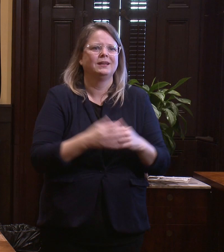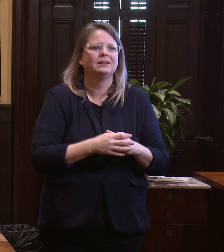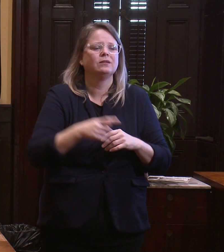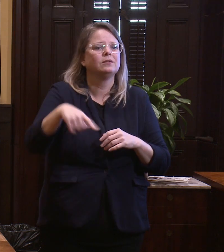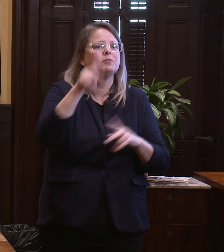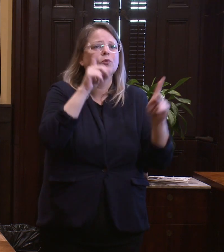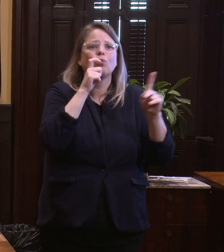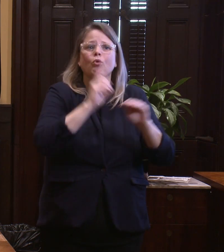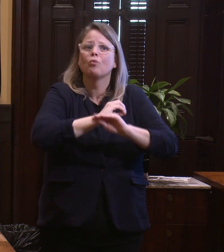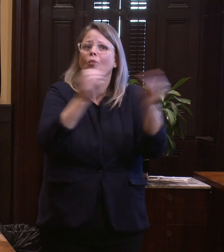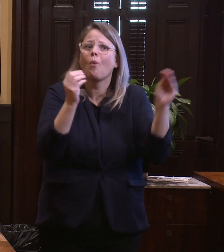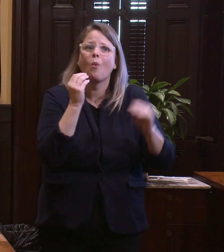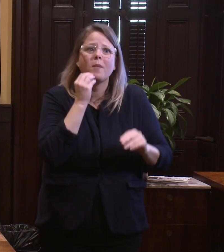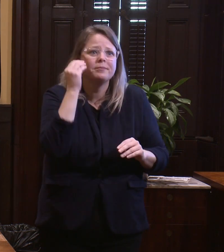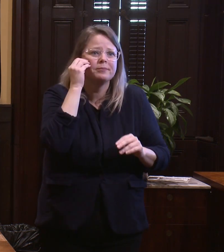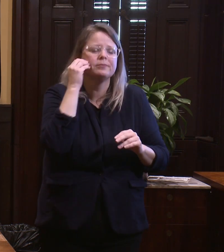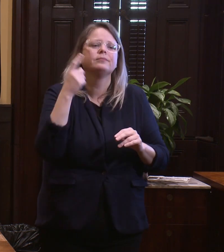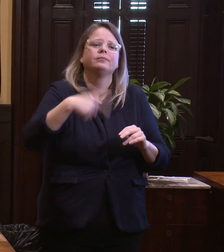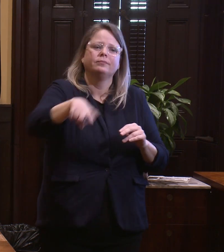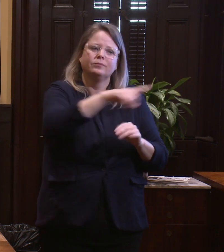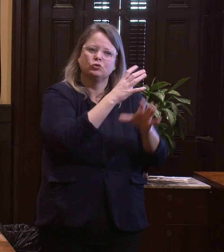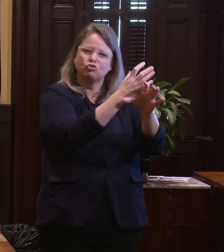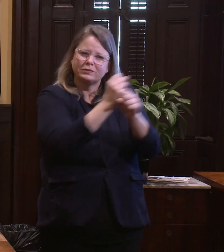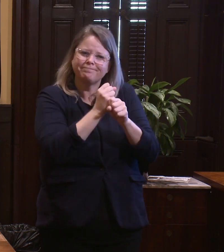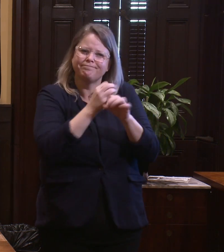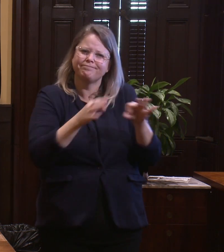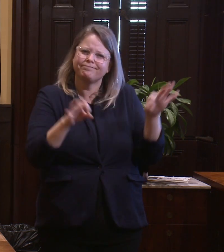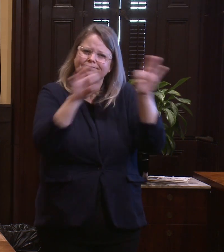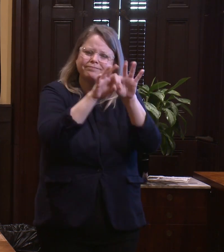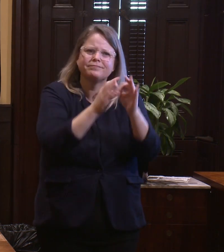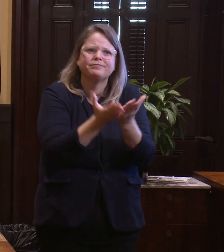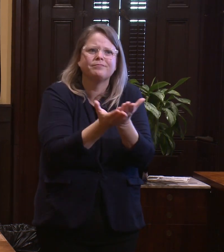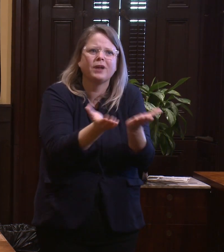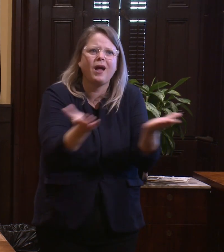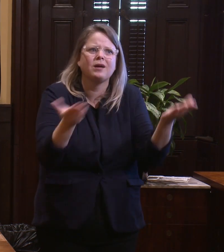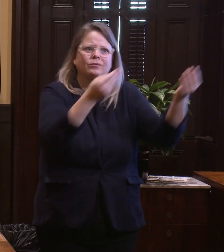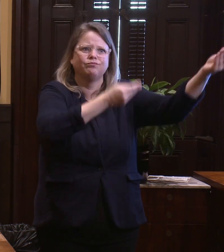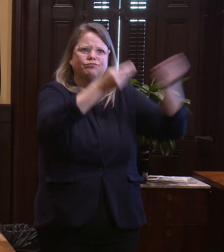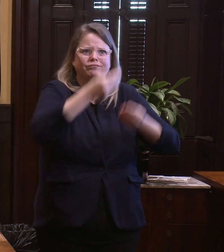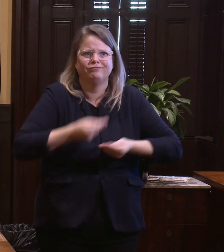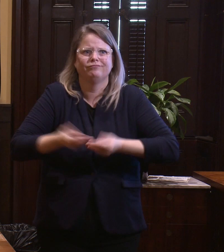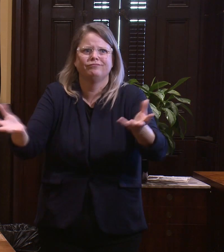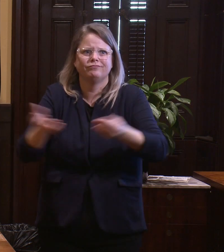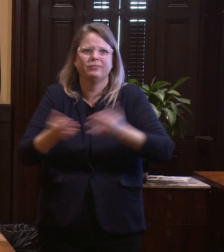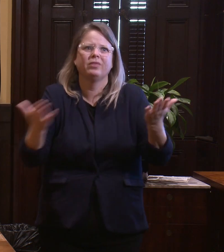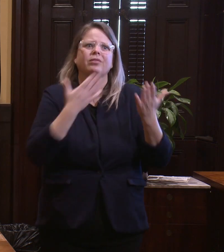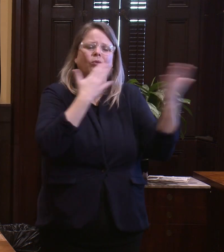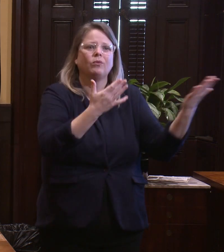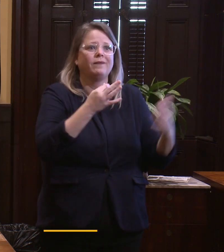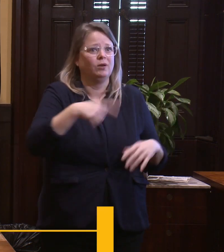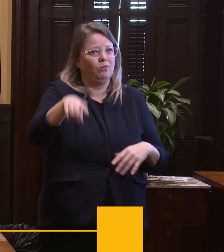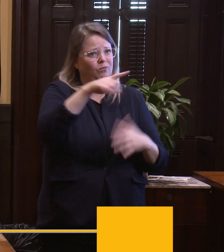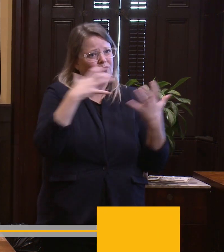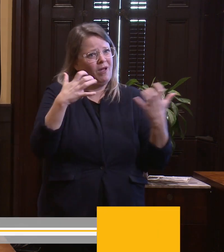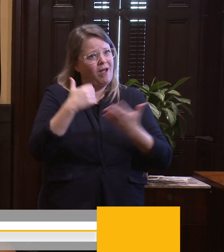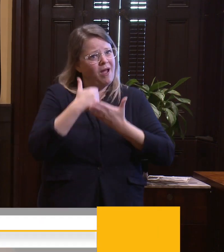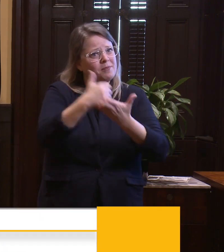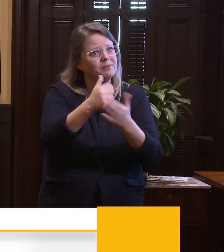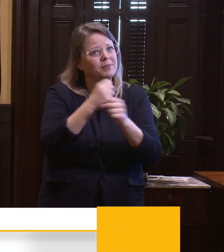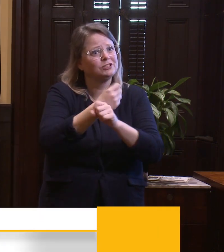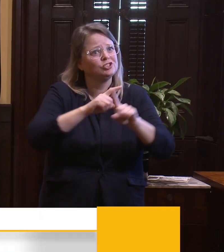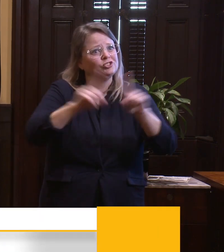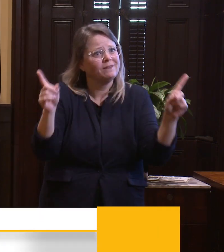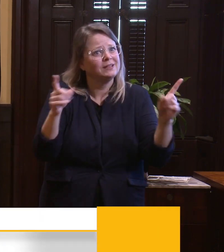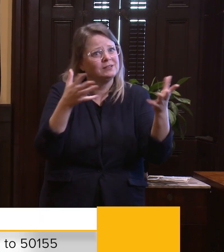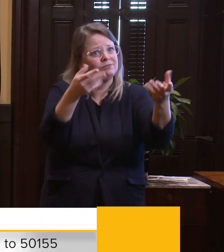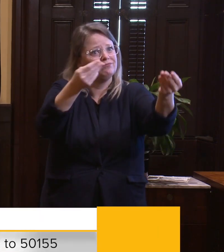essential supplies. For those in our community that want to help make a difference, we encourage you to contribute to the text to